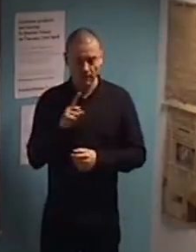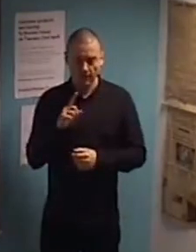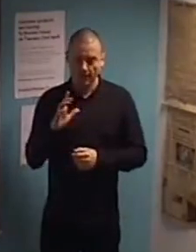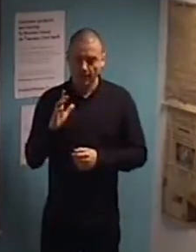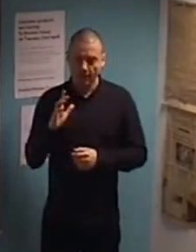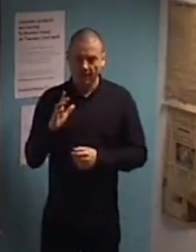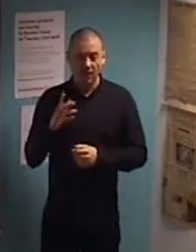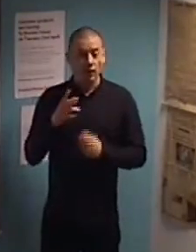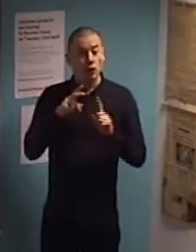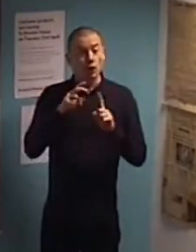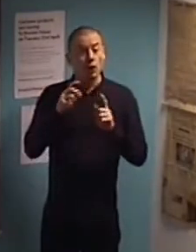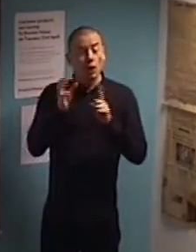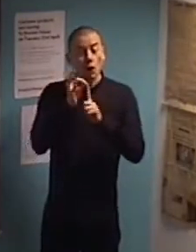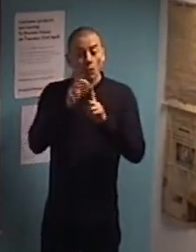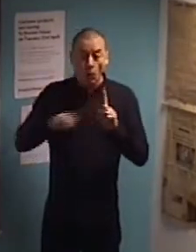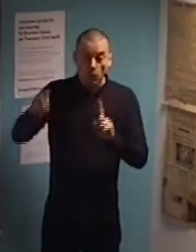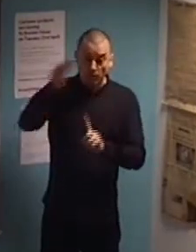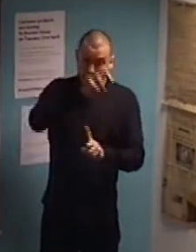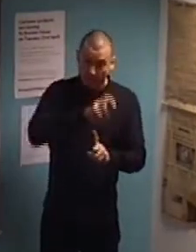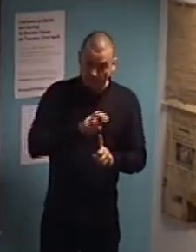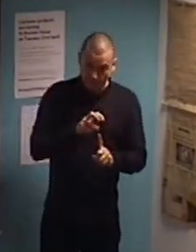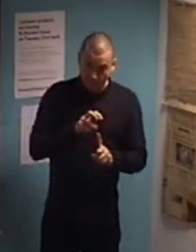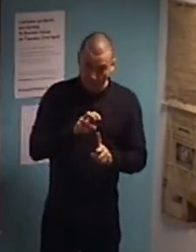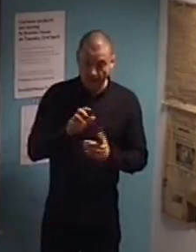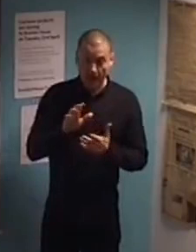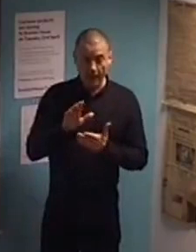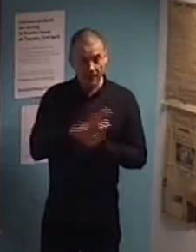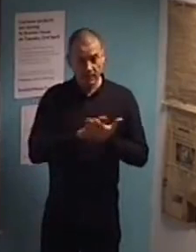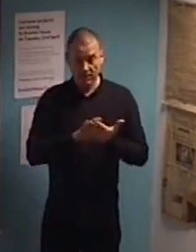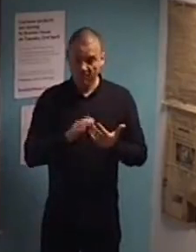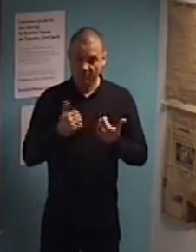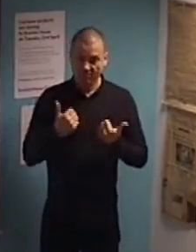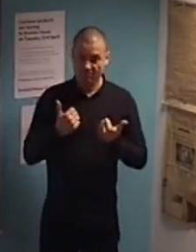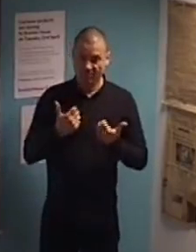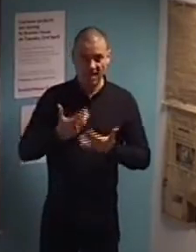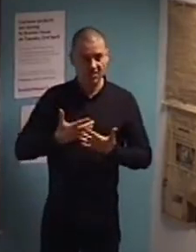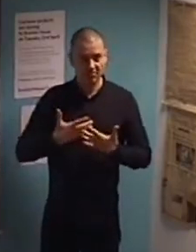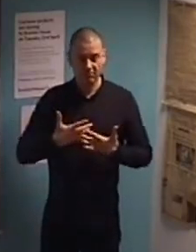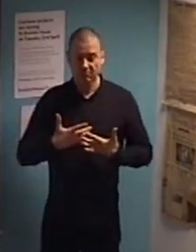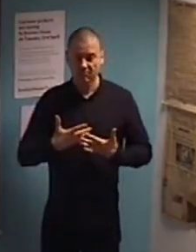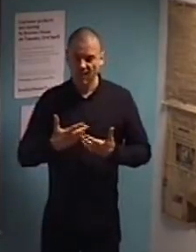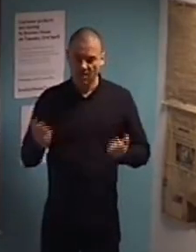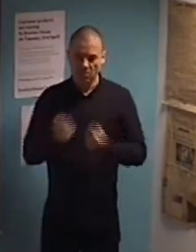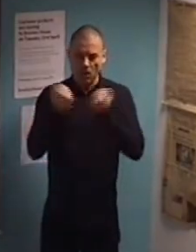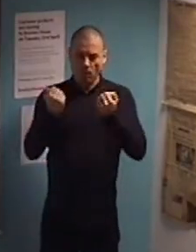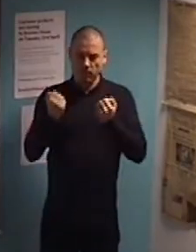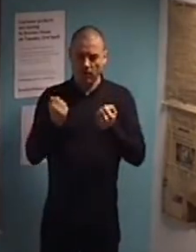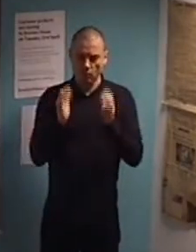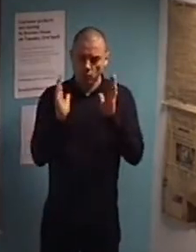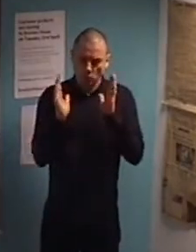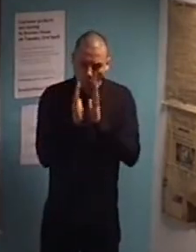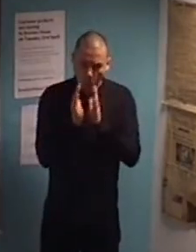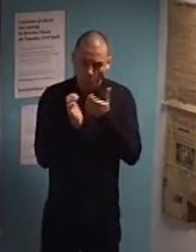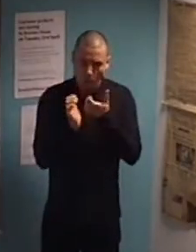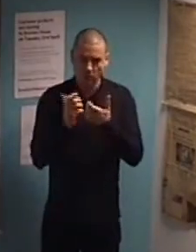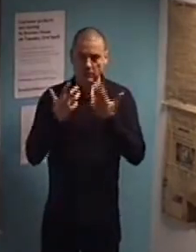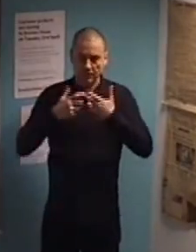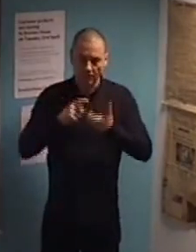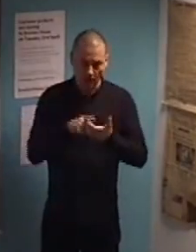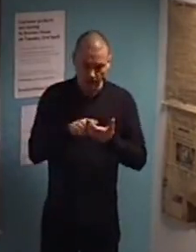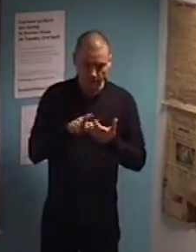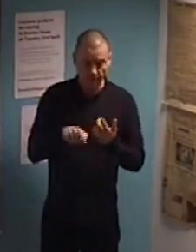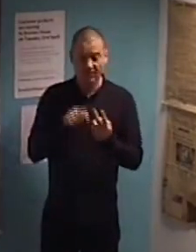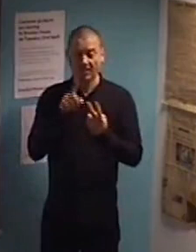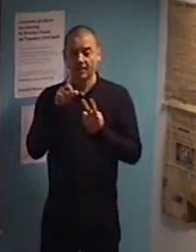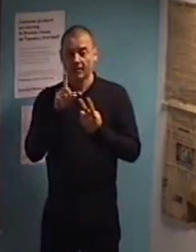one, portability makes sure, enable you to, kind of, like, have a very powerful small device. And, then, the second